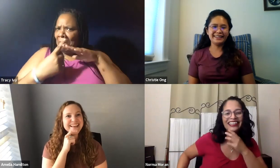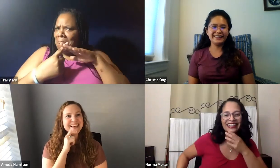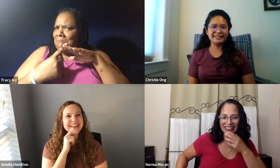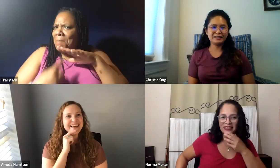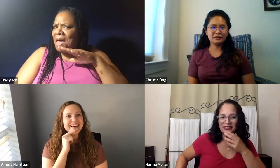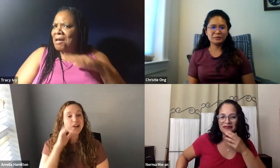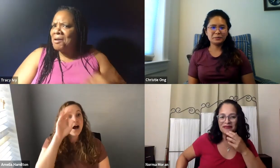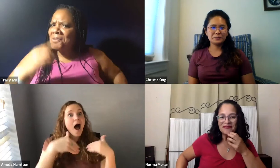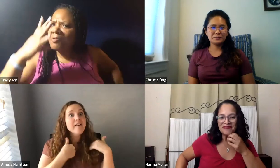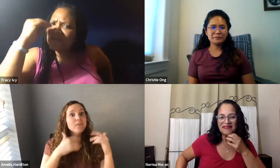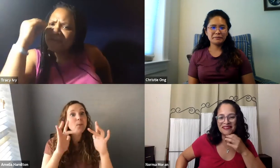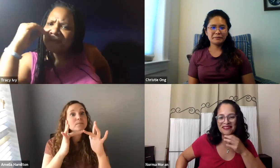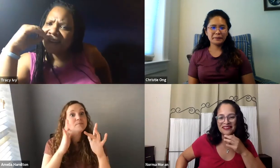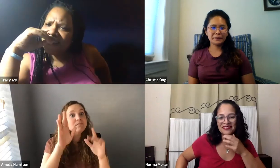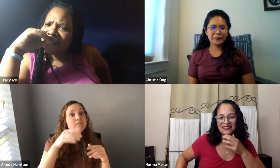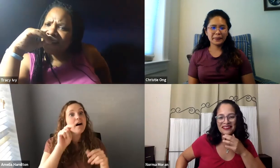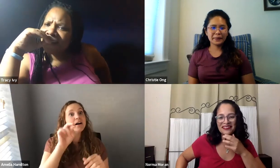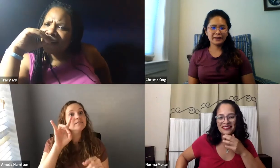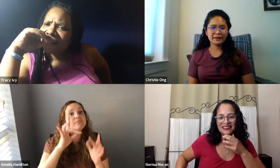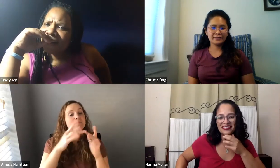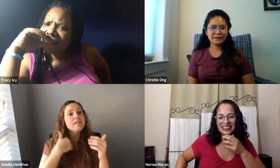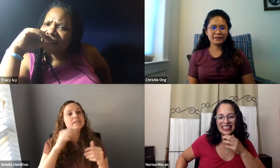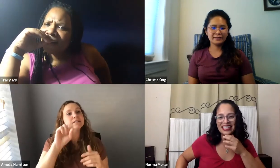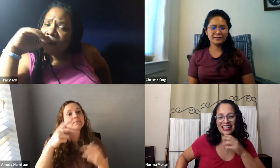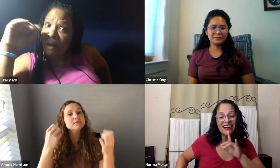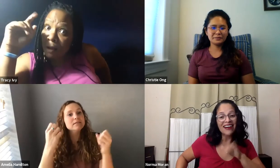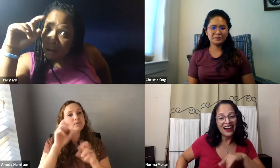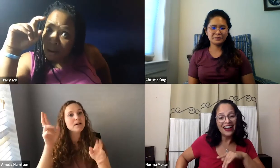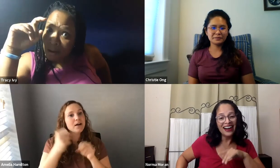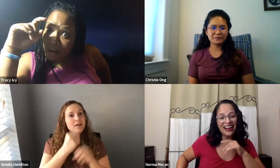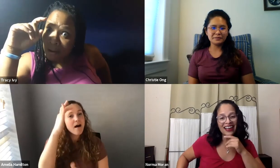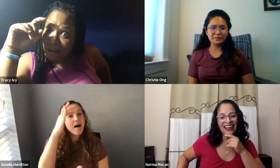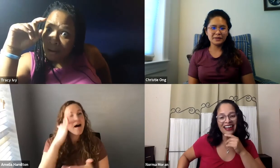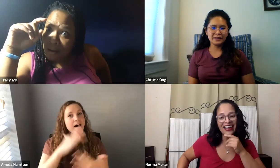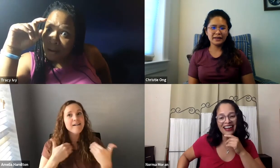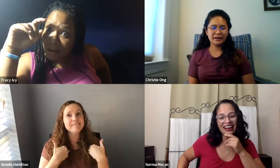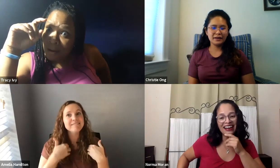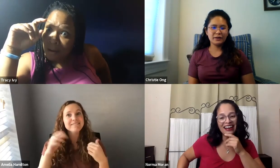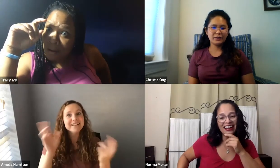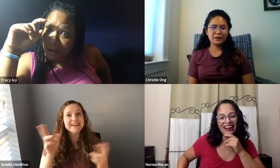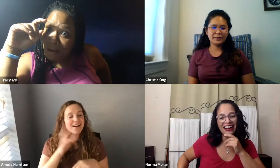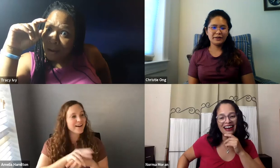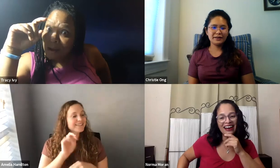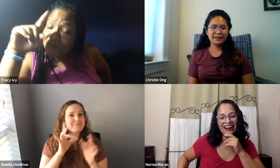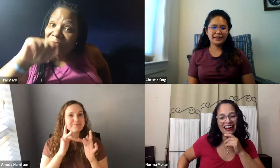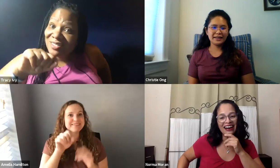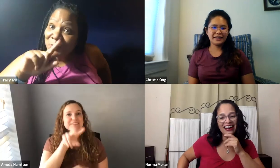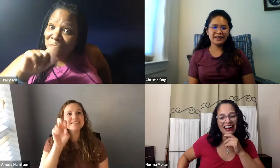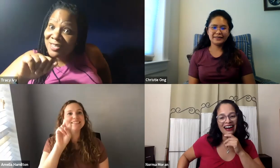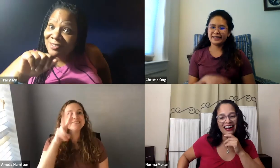This is Tracy. You know, I cannot remember what mine was. Amelia's saying there's actually a website that has the sign for